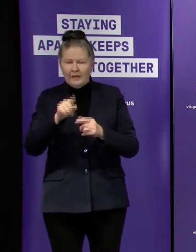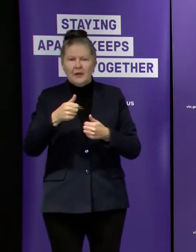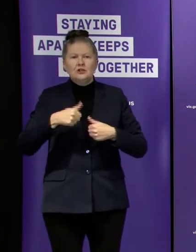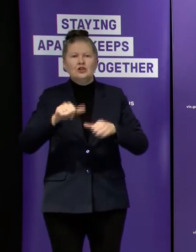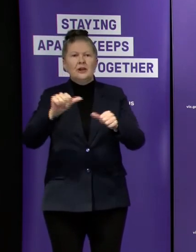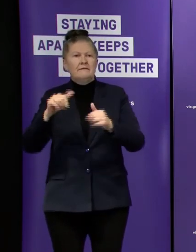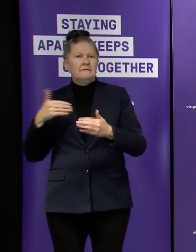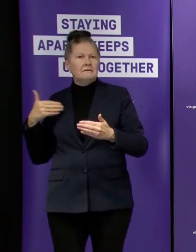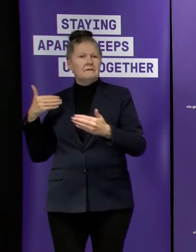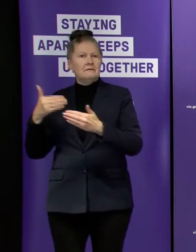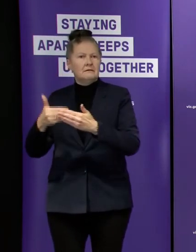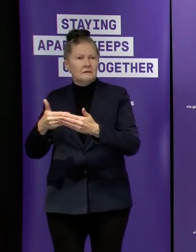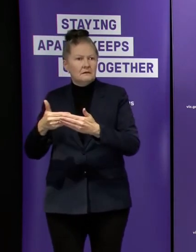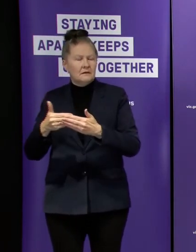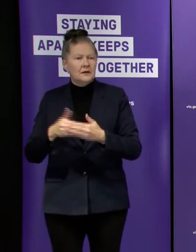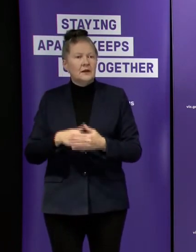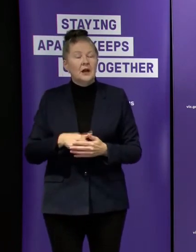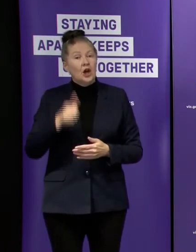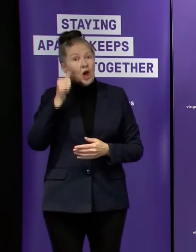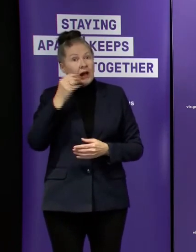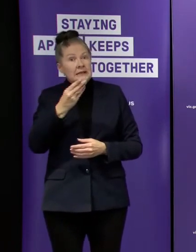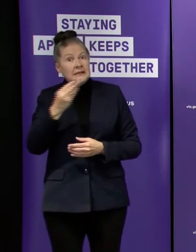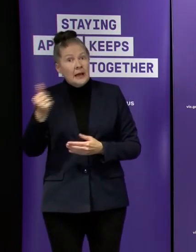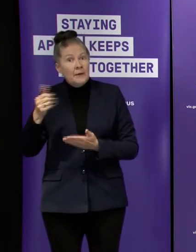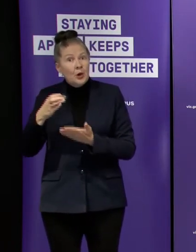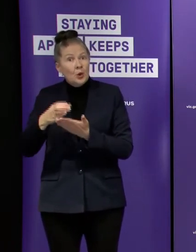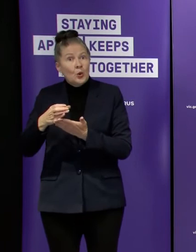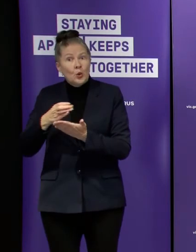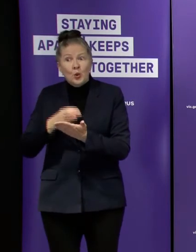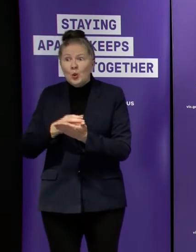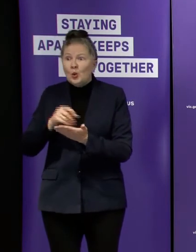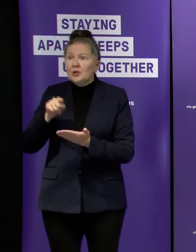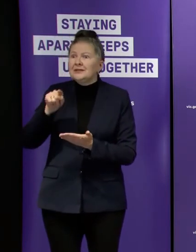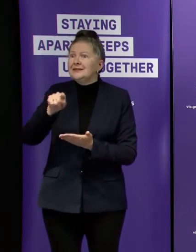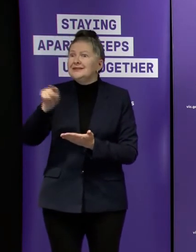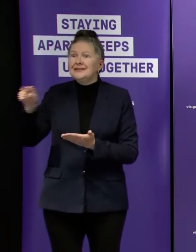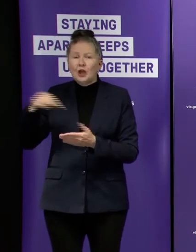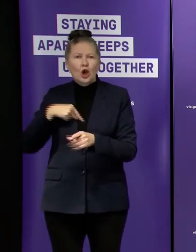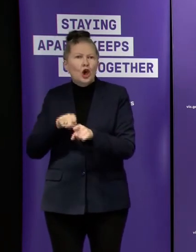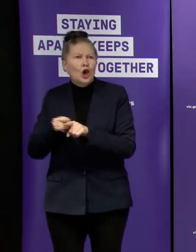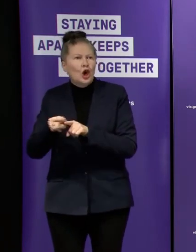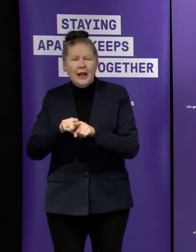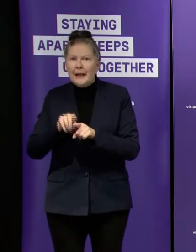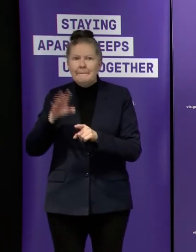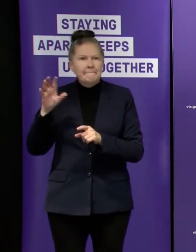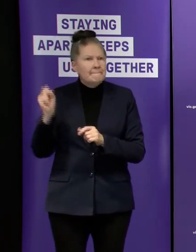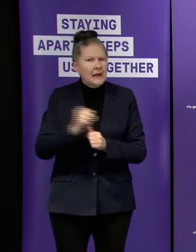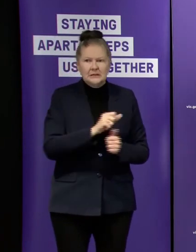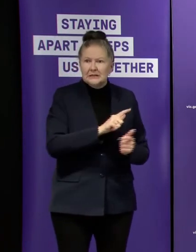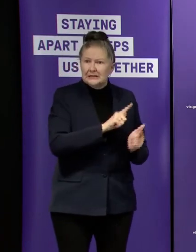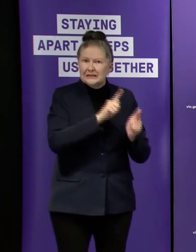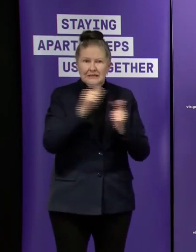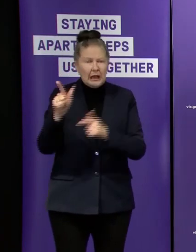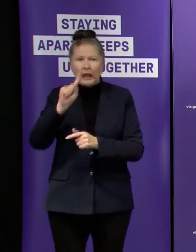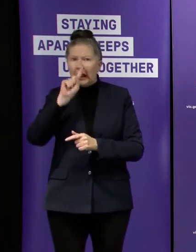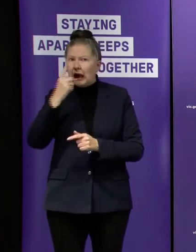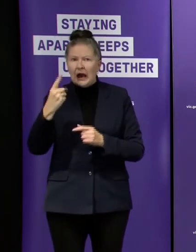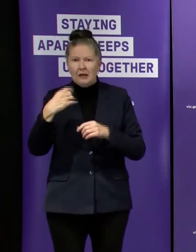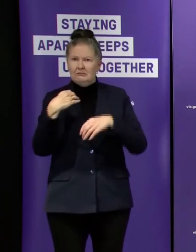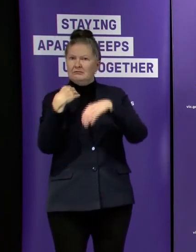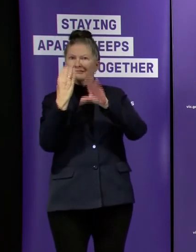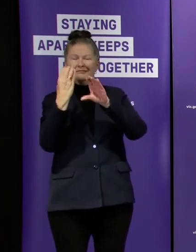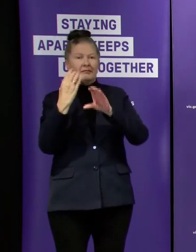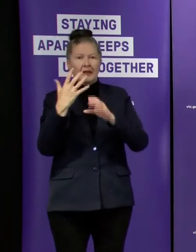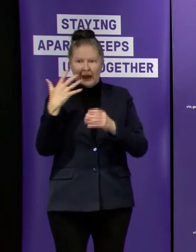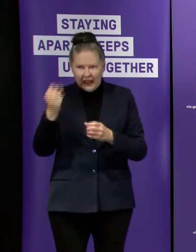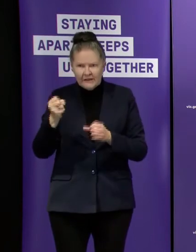beyond that there are some courses where you need to be on site and they put in place rigorous covert safe plans masks all of that distance